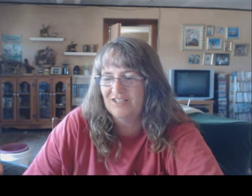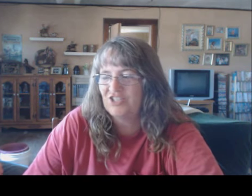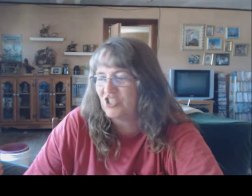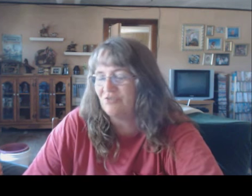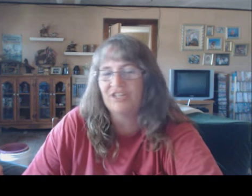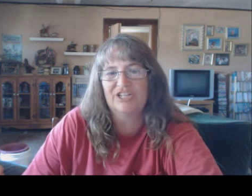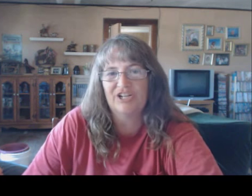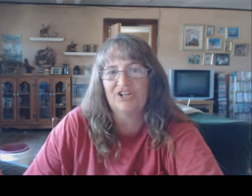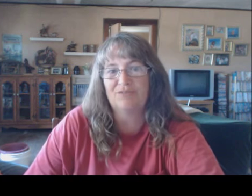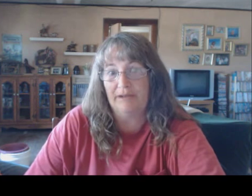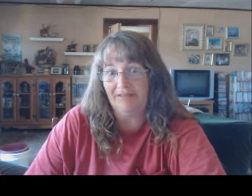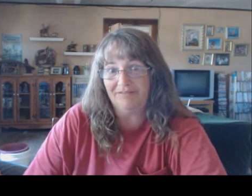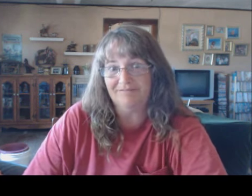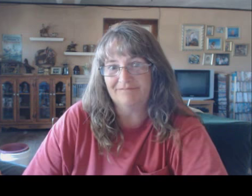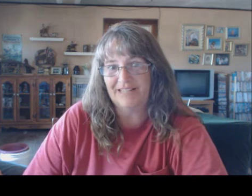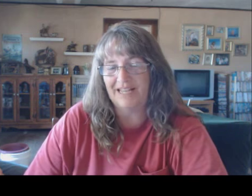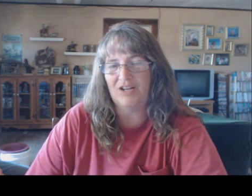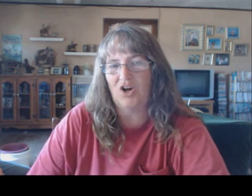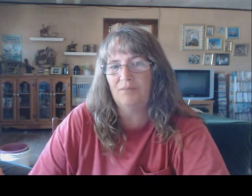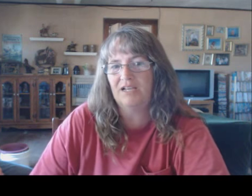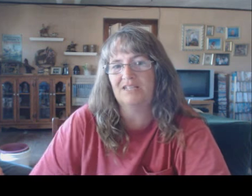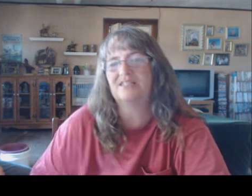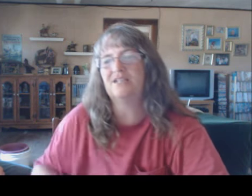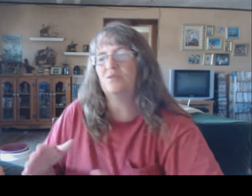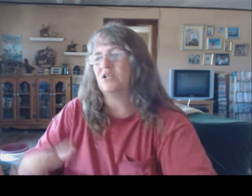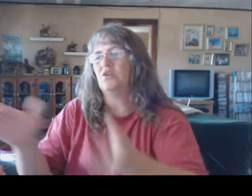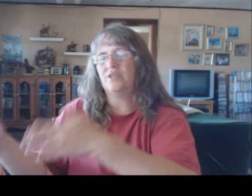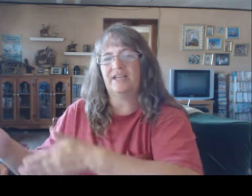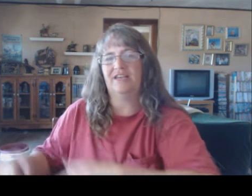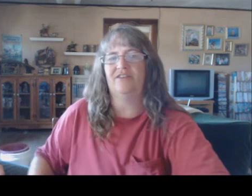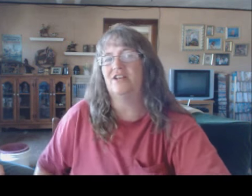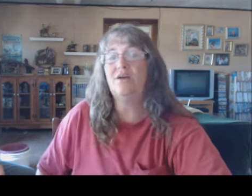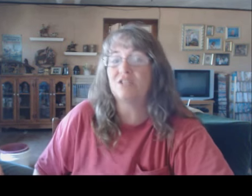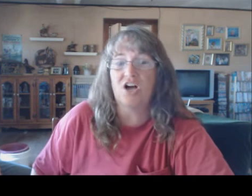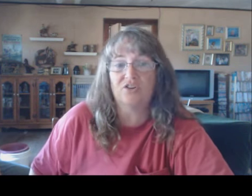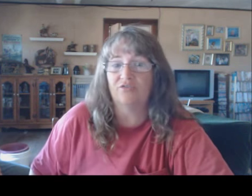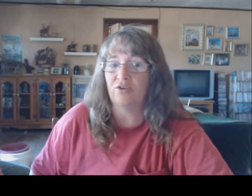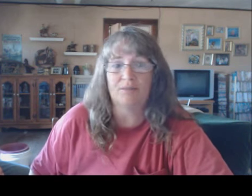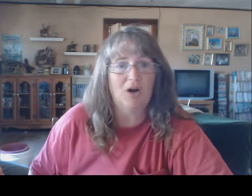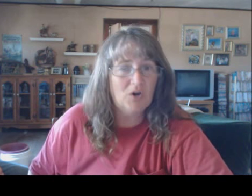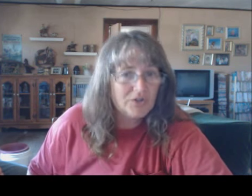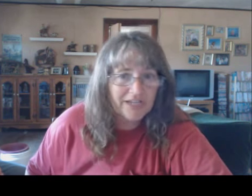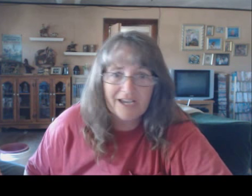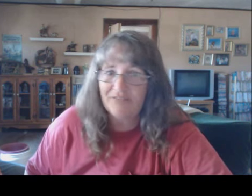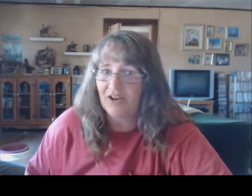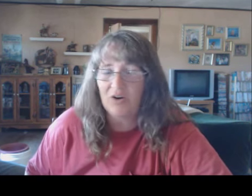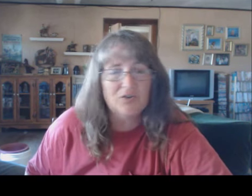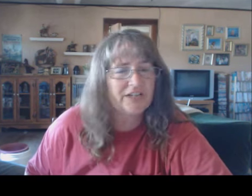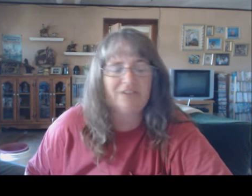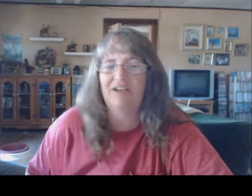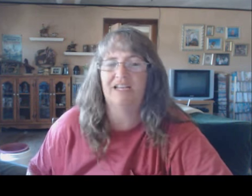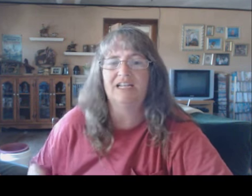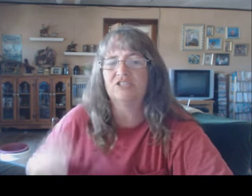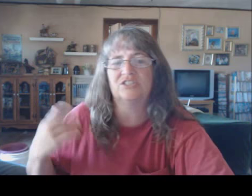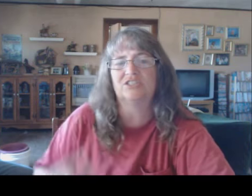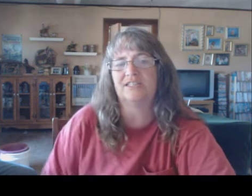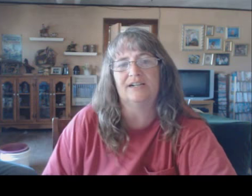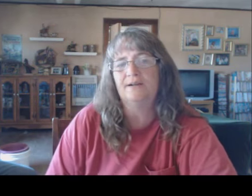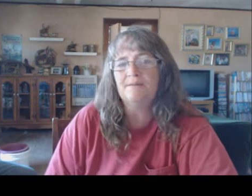Um... She really could have hurt me. And all because Lee wouldn't hold that cap out. And I was hollering for him. Hold the cap out. Hold the cap out. Hold And he just stood there.